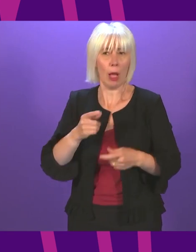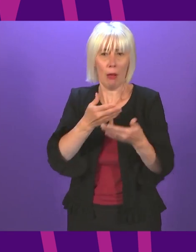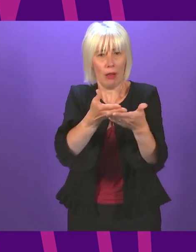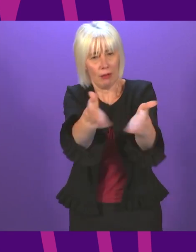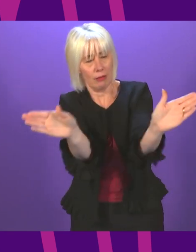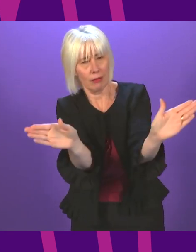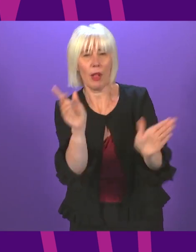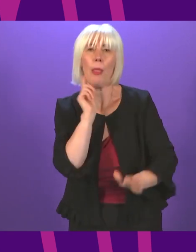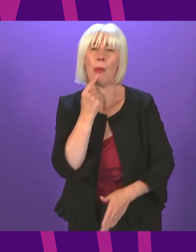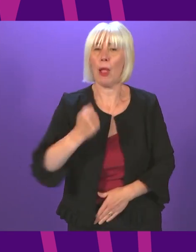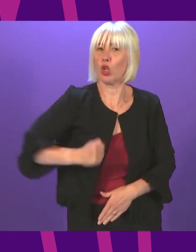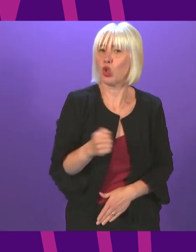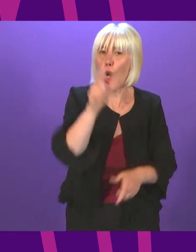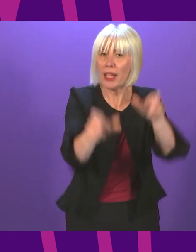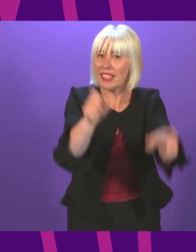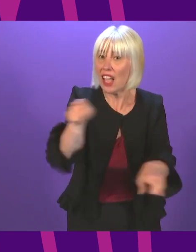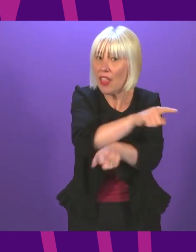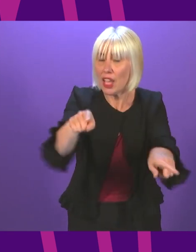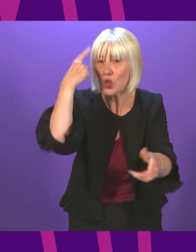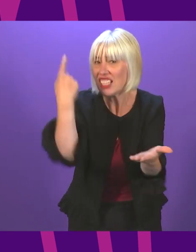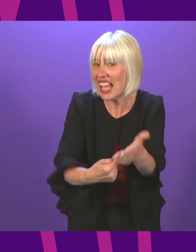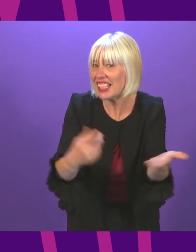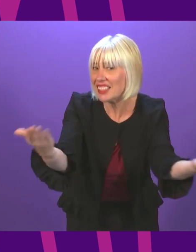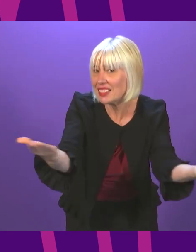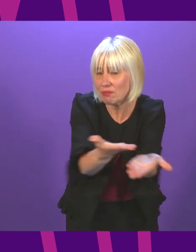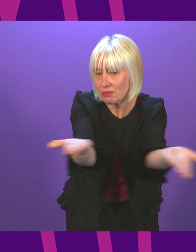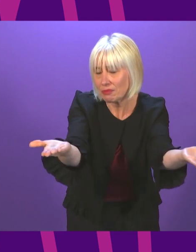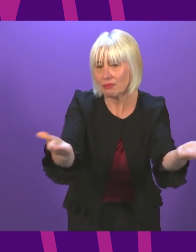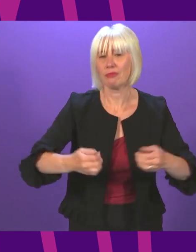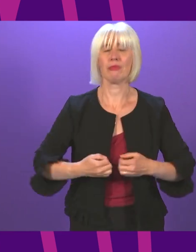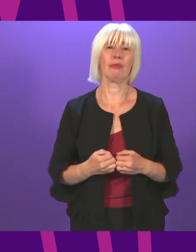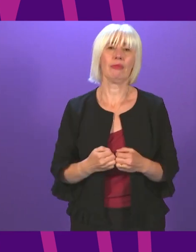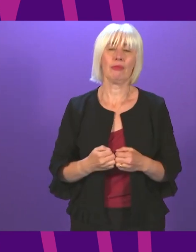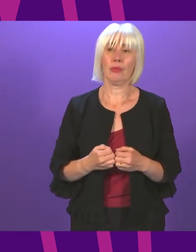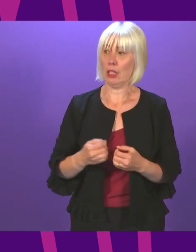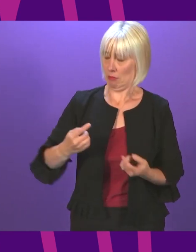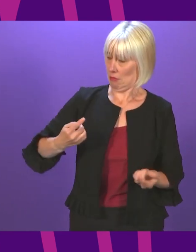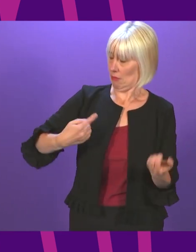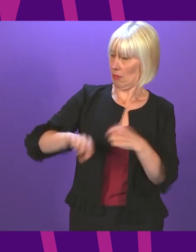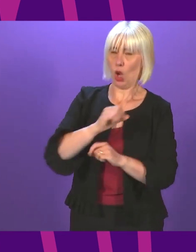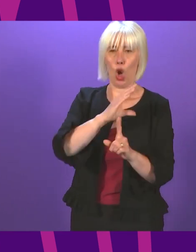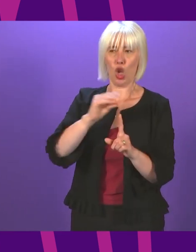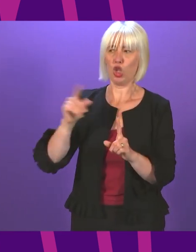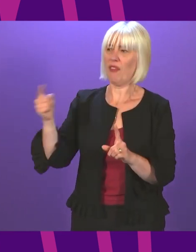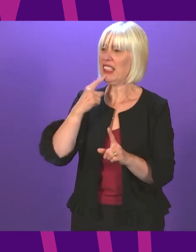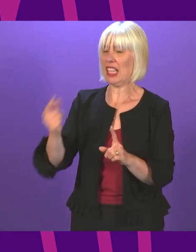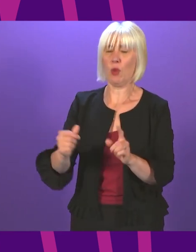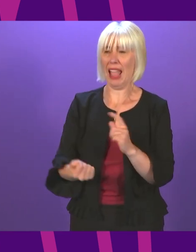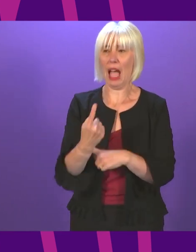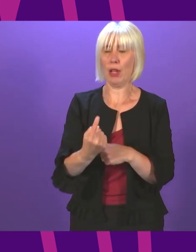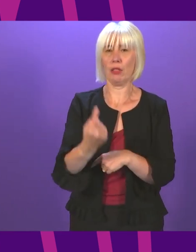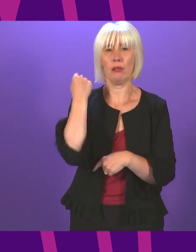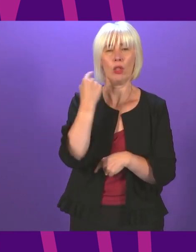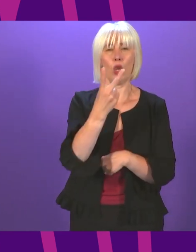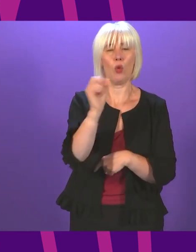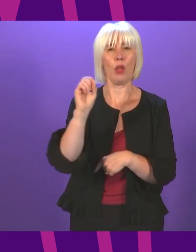Scotland that should decide that question and those those on the Conservative benches are saying well that happened in 2014